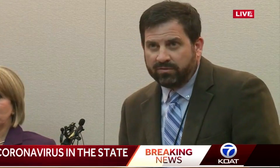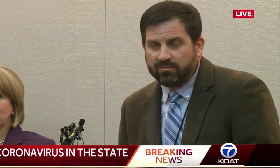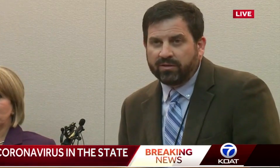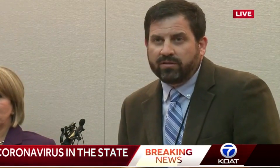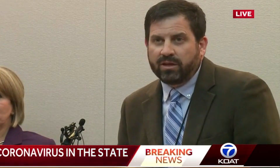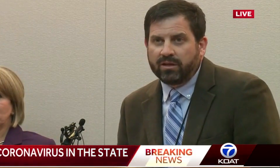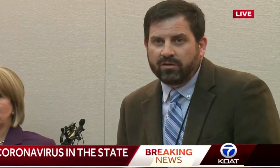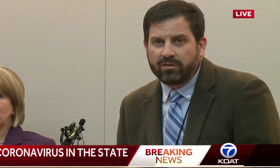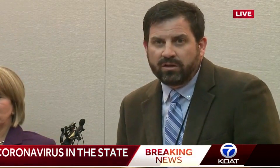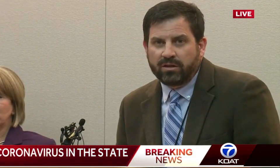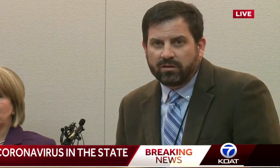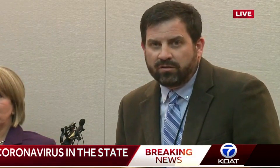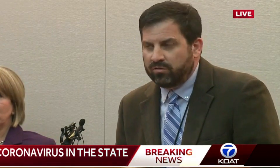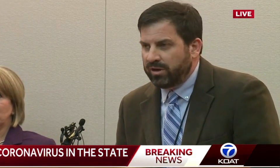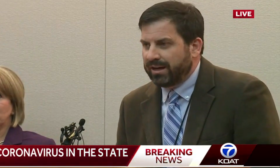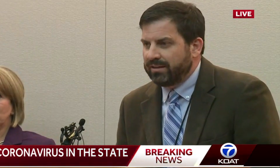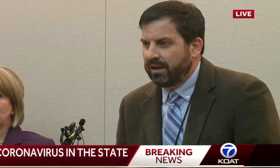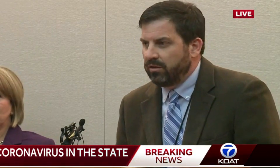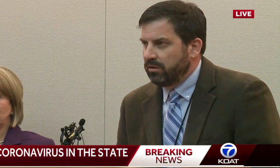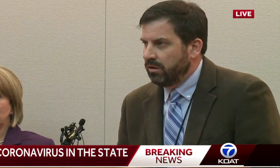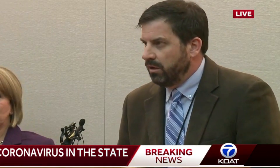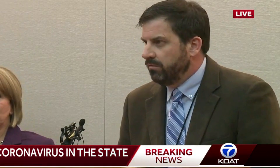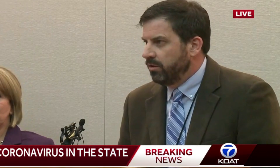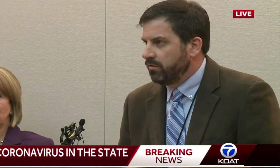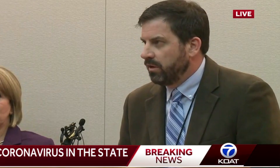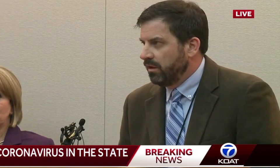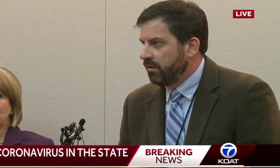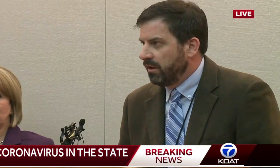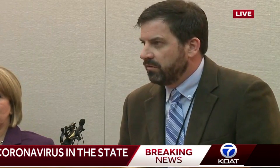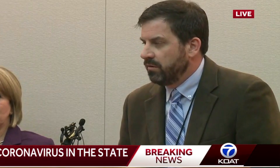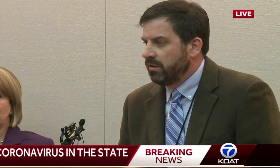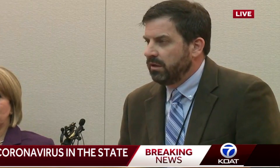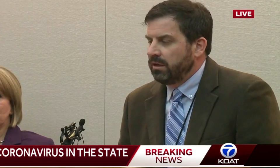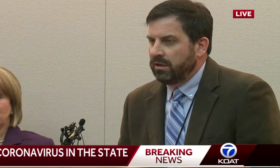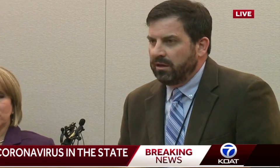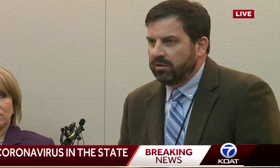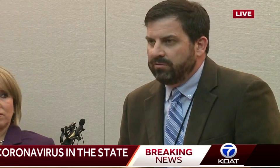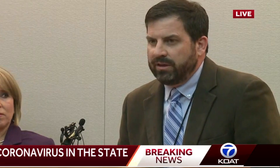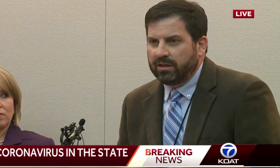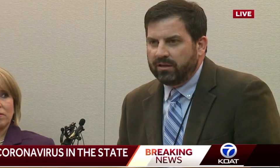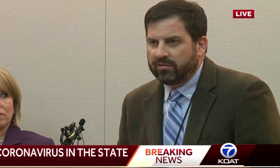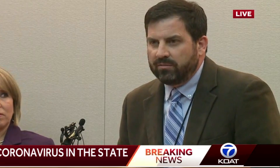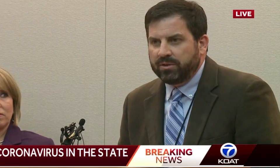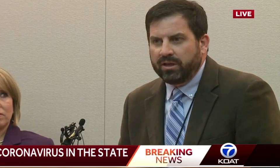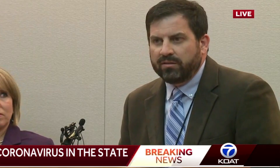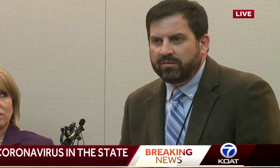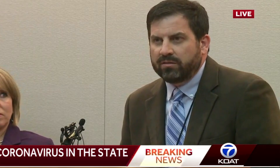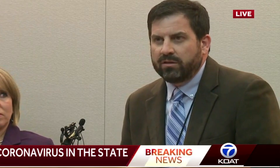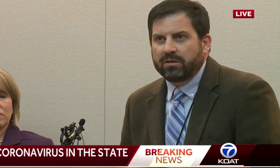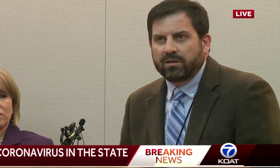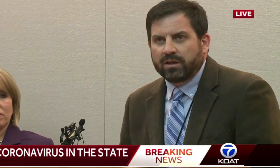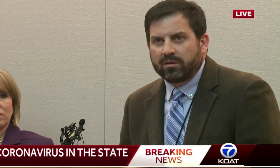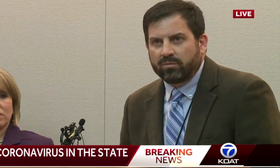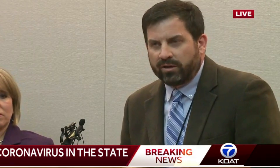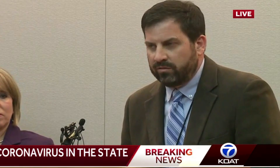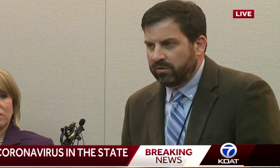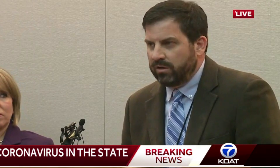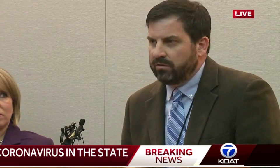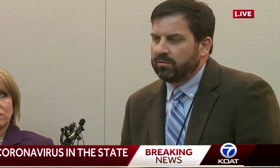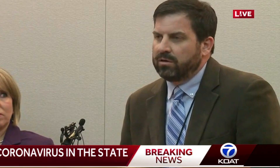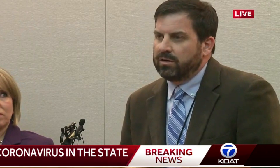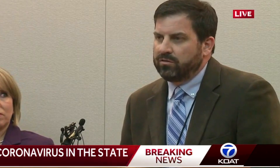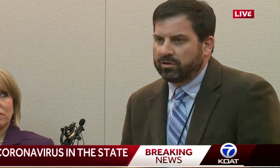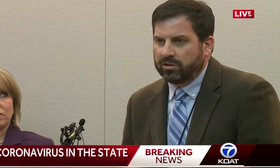team of investigators to track down all of those contacts. Now if they list a place like a